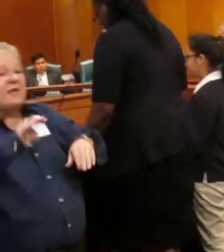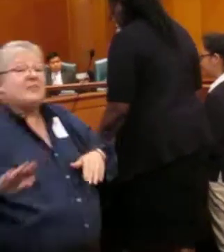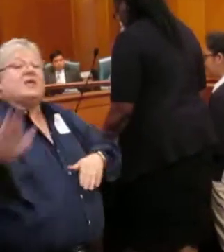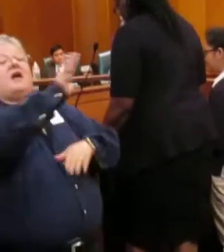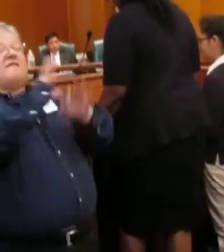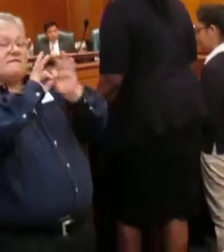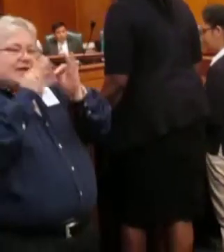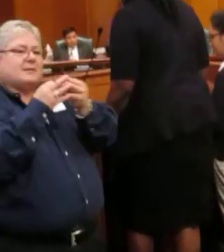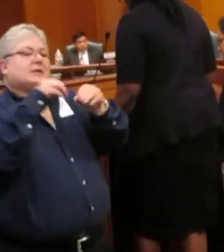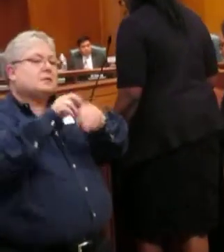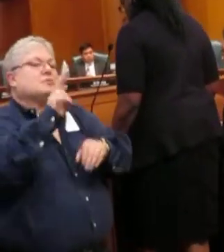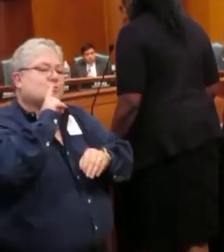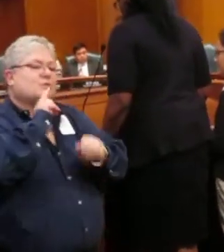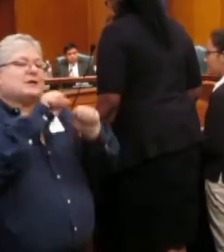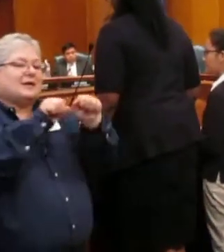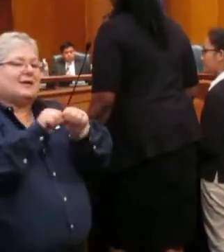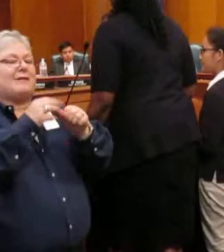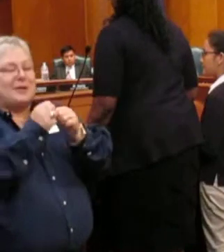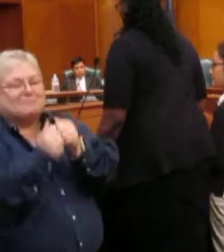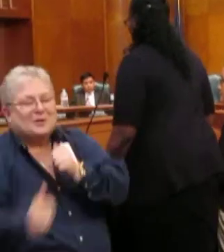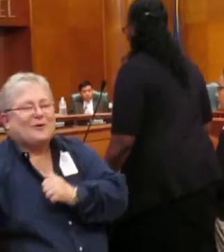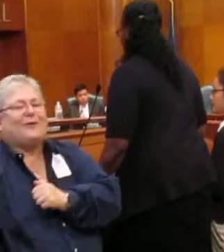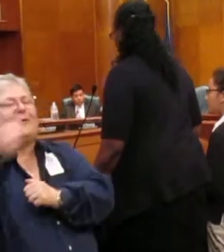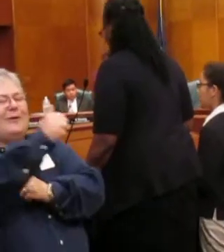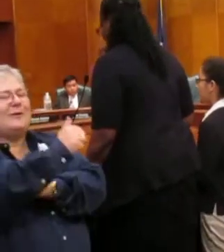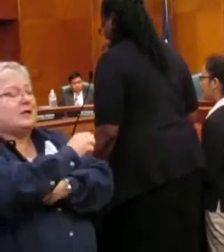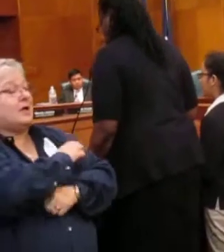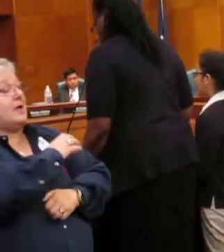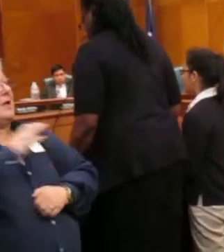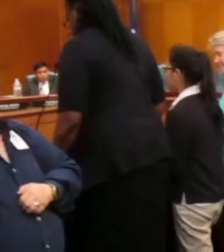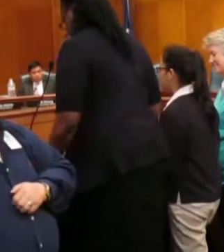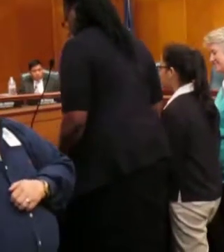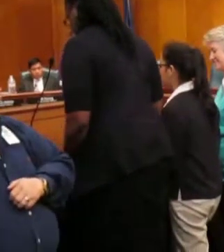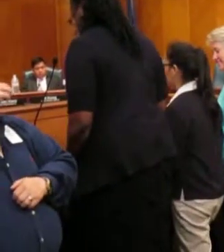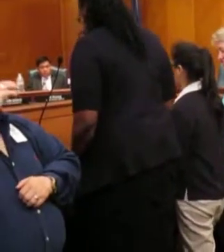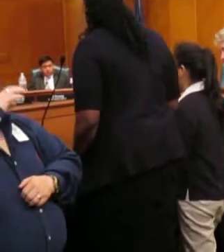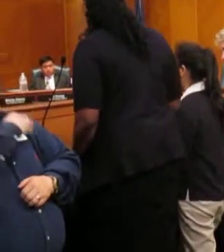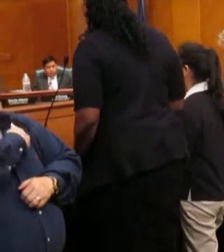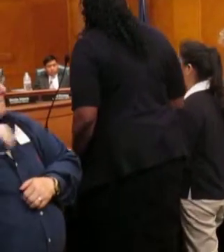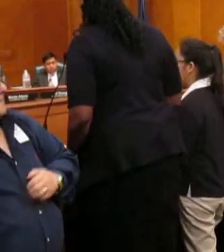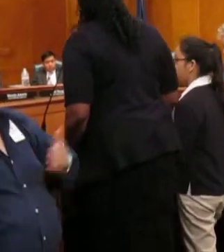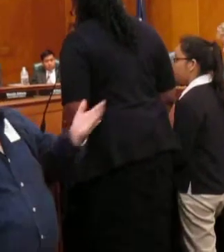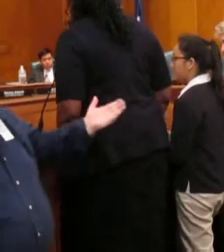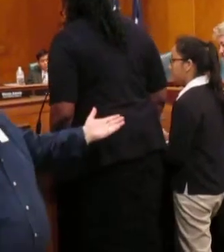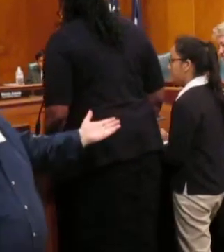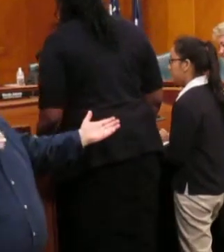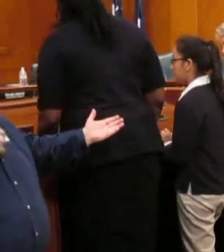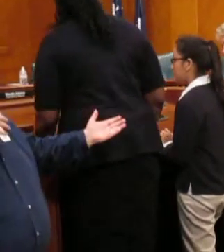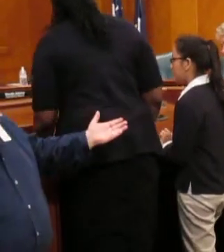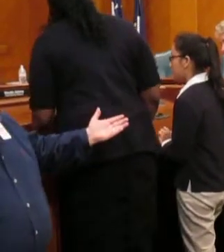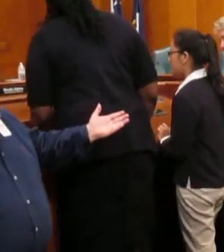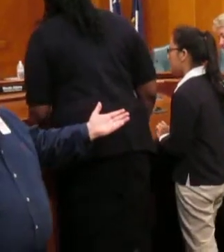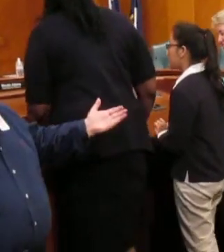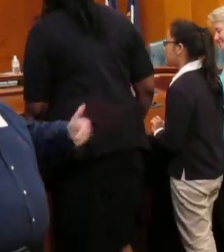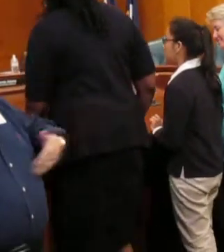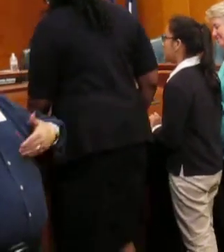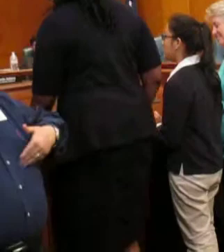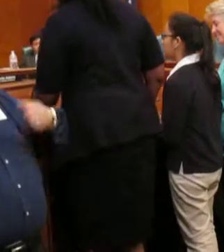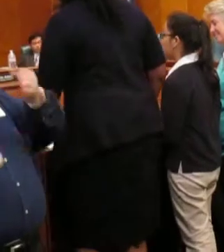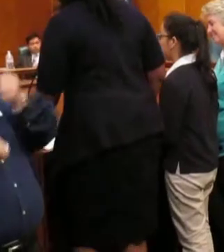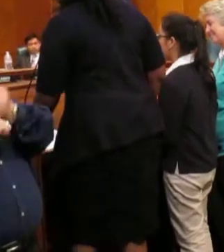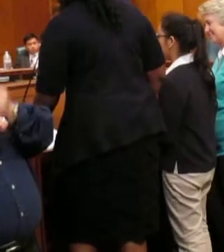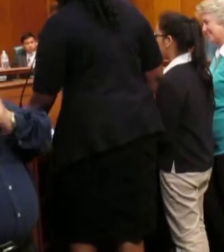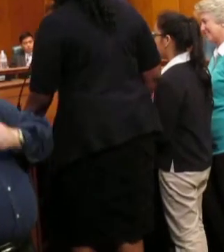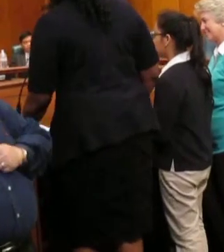the Houston area and beyond. Council members and mayor and audience, I present to you our 2013 youth advocate,